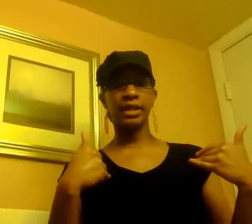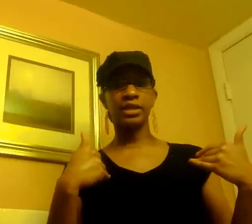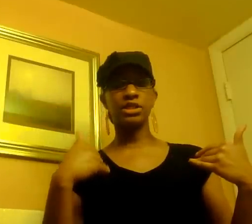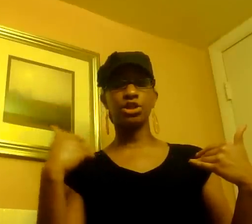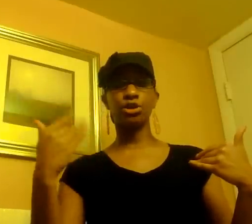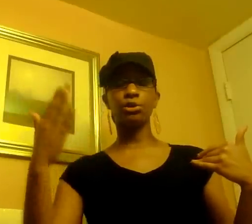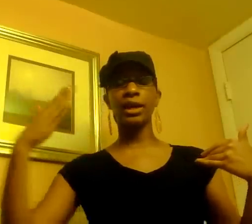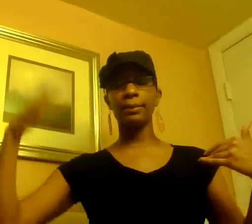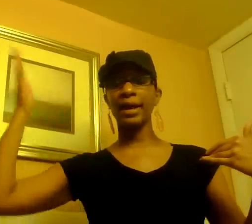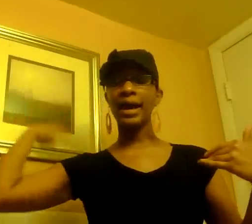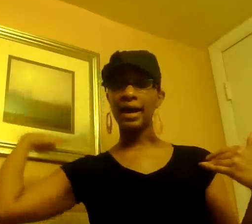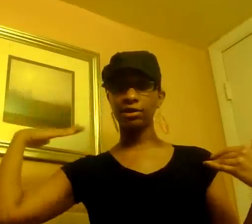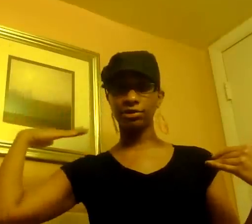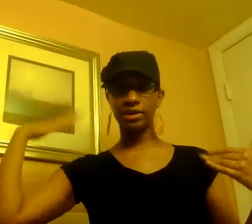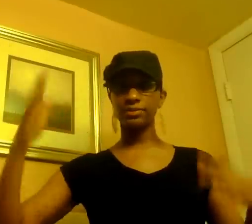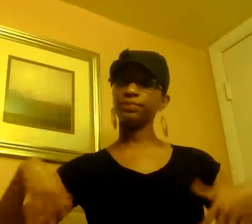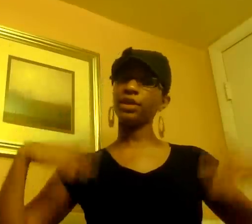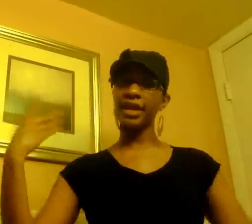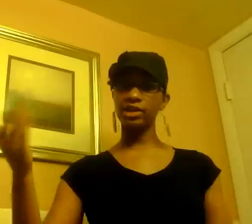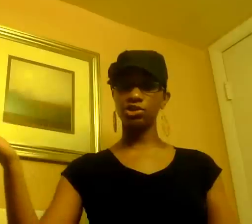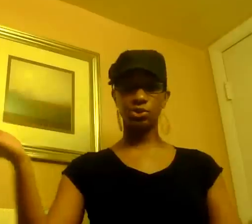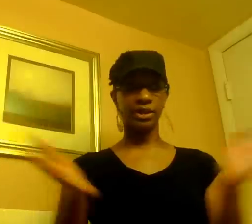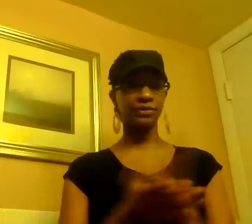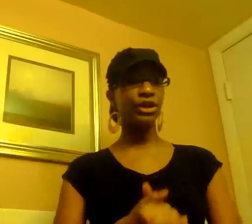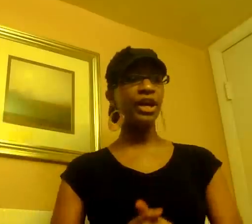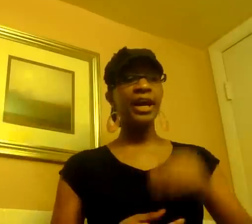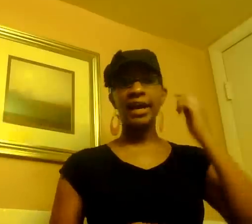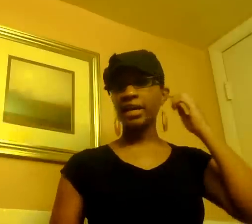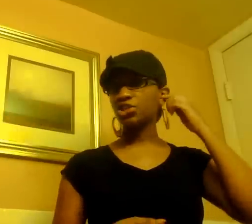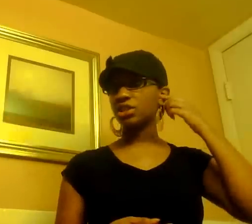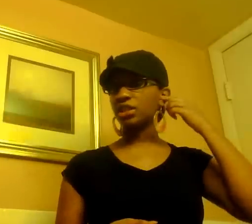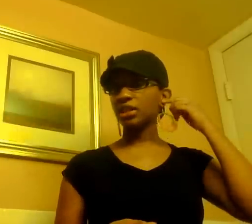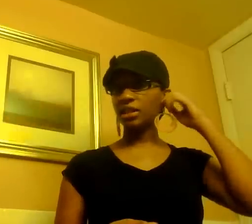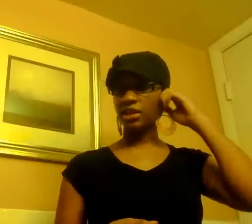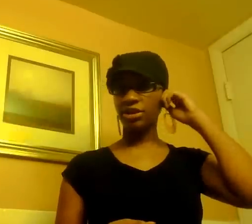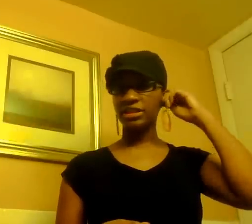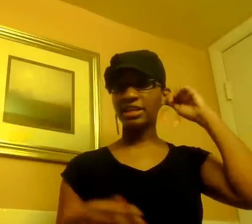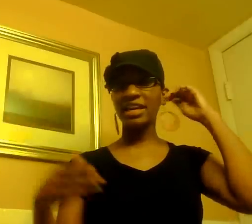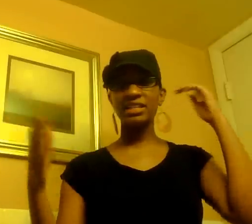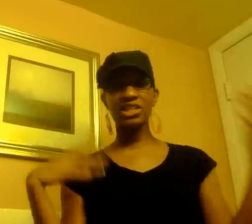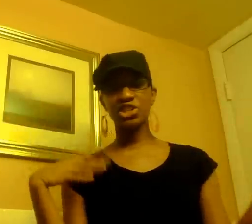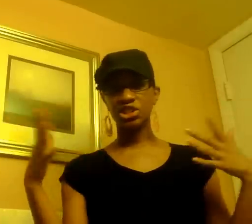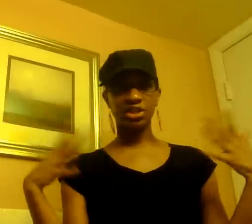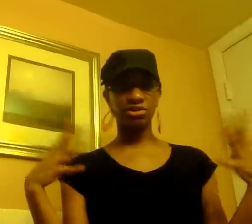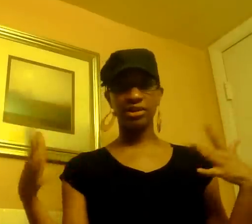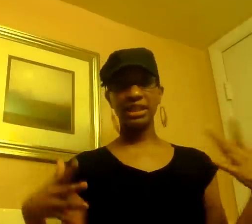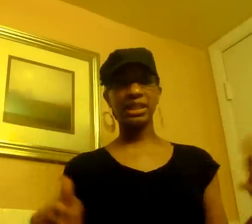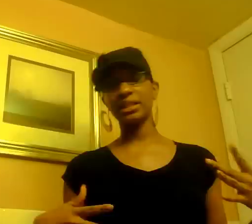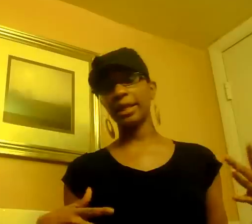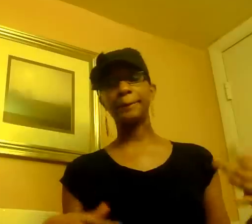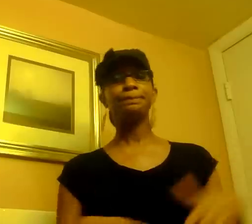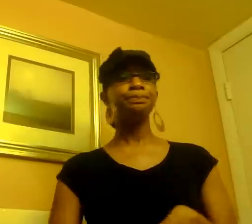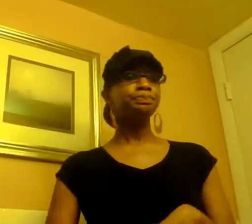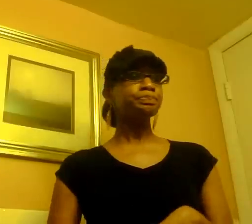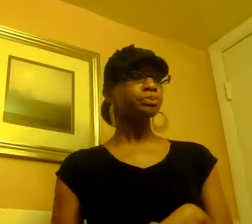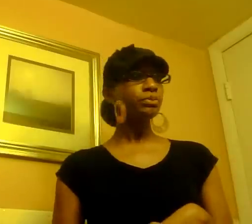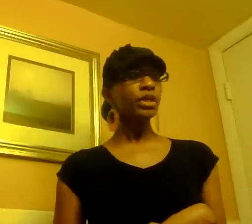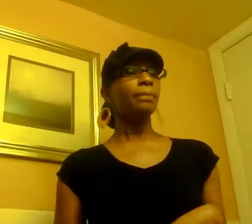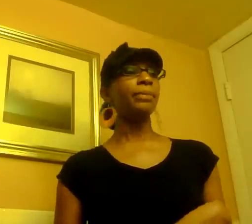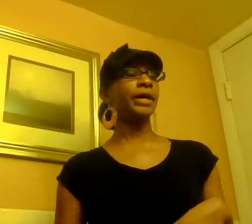it's a girl like behind chris an actress or whatever and he's just singing the lyrics they're not touching each other or anything like that but